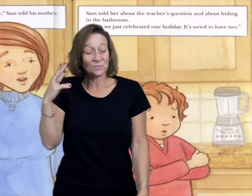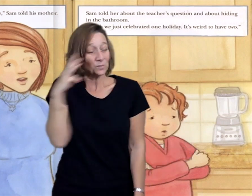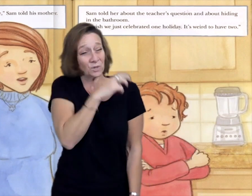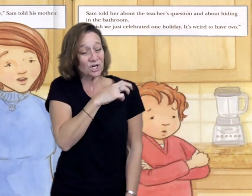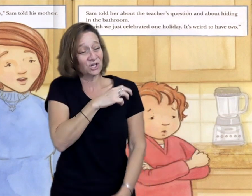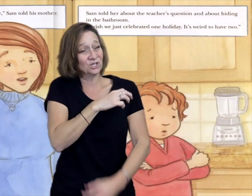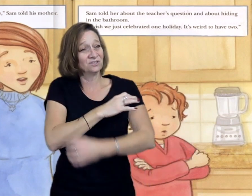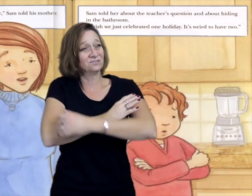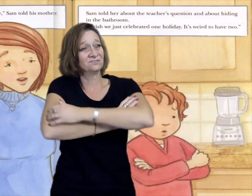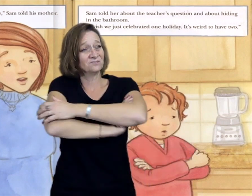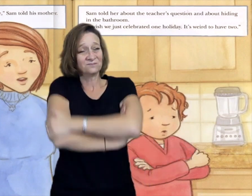It's weird to have two.